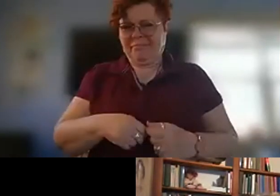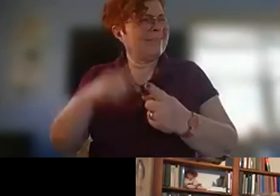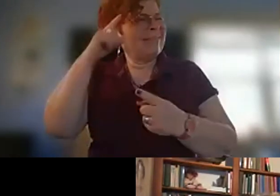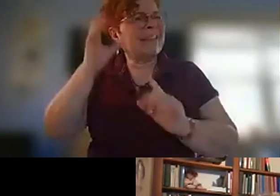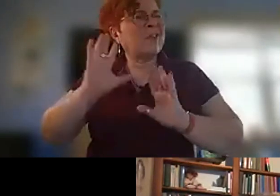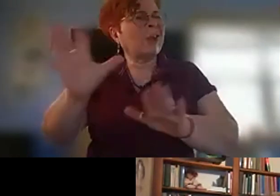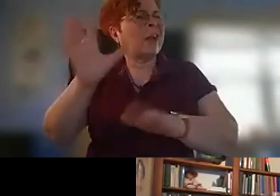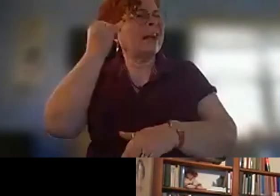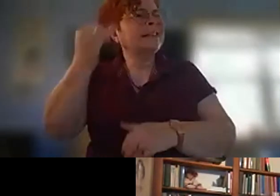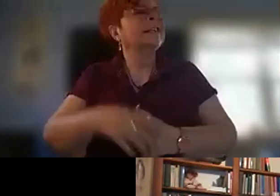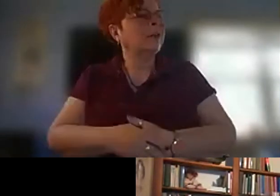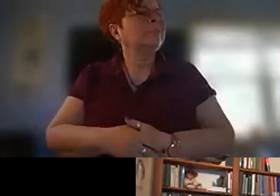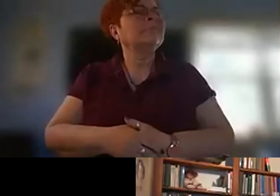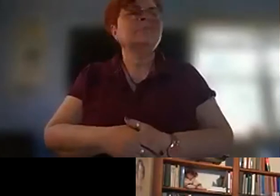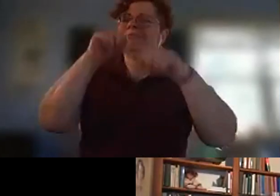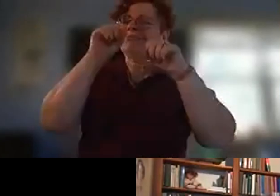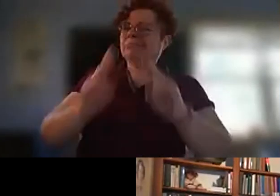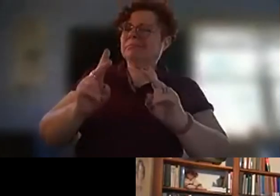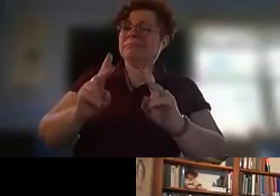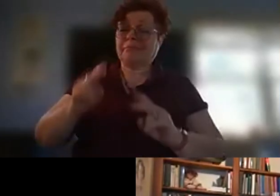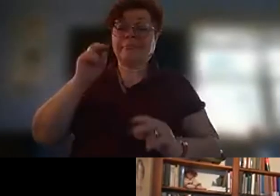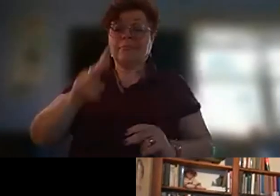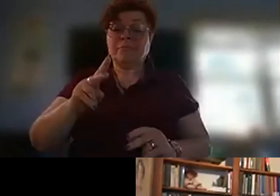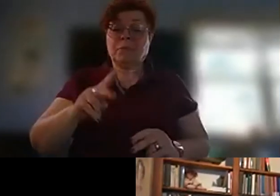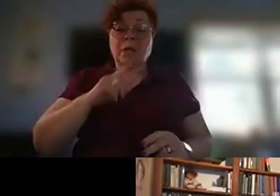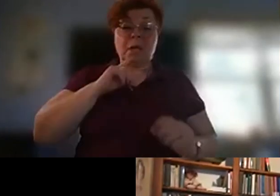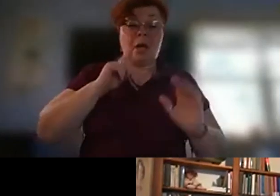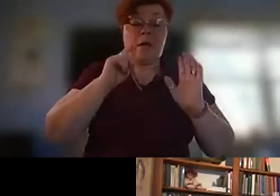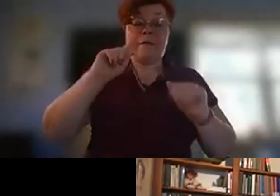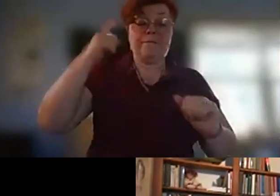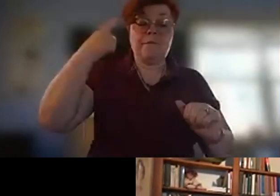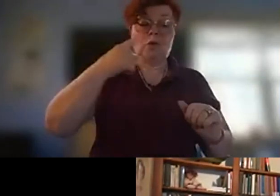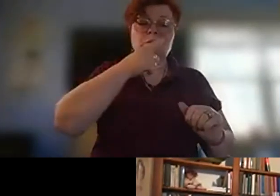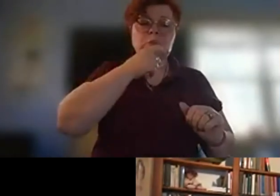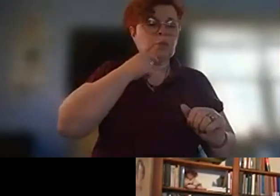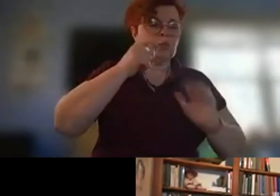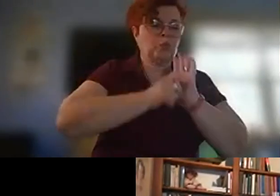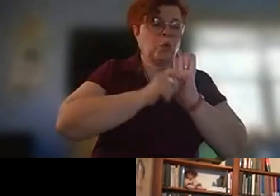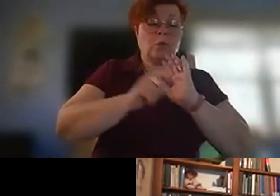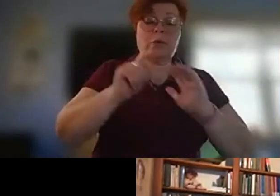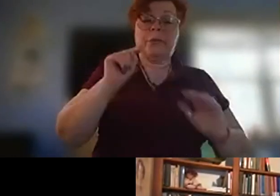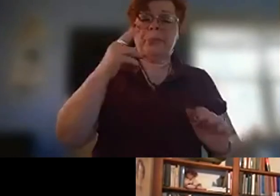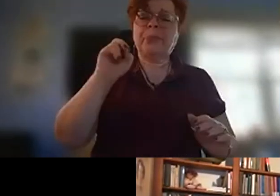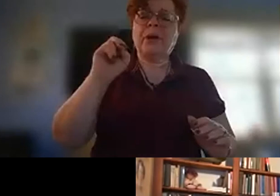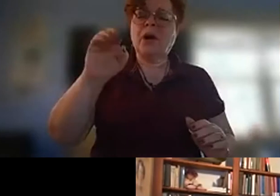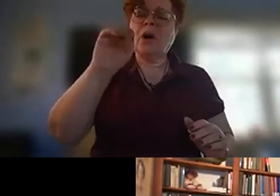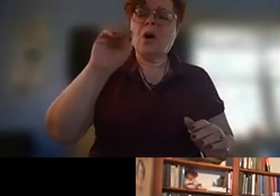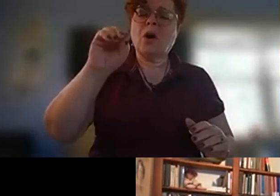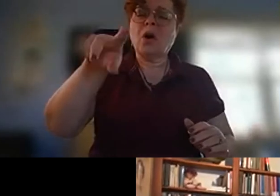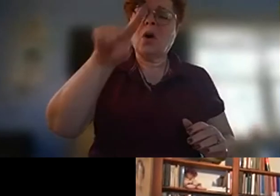great idea yeah so the the first is is the writer who wrote the ode to the pheasant lake high trail and if